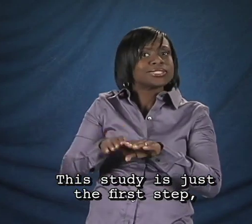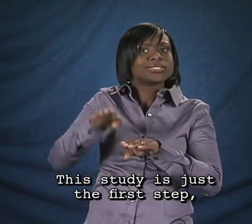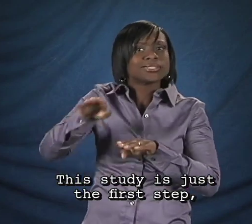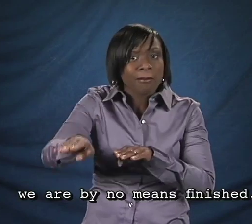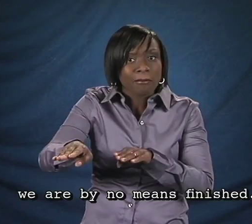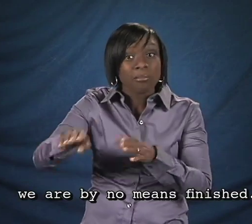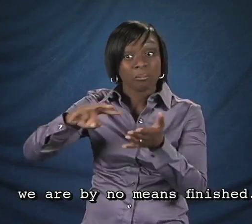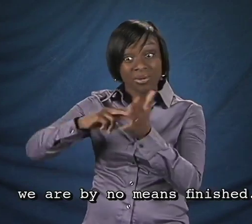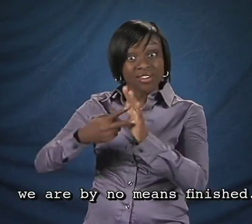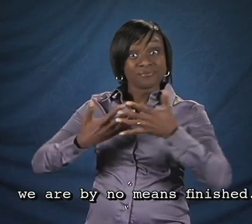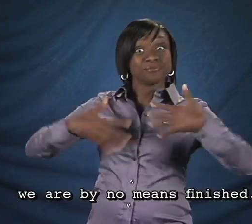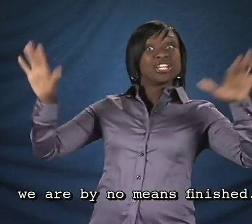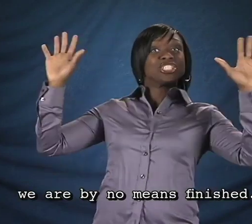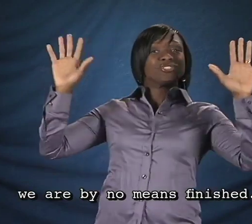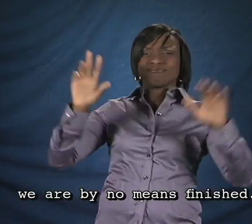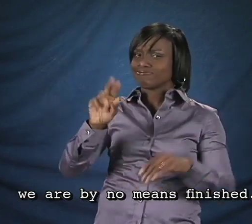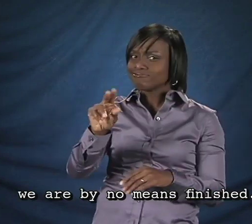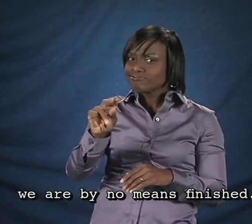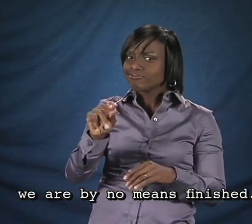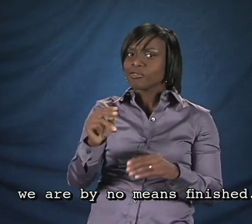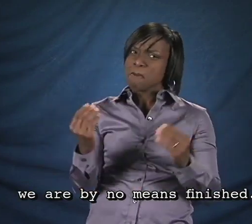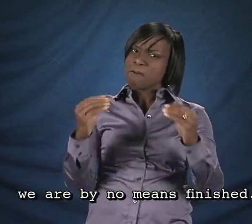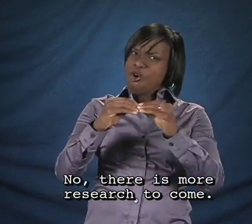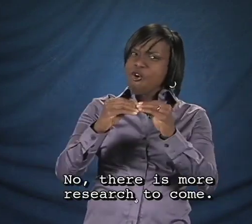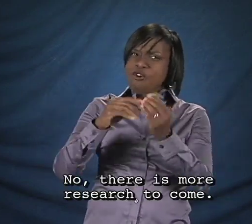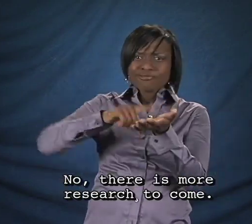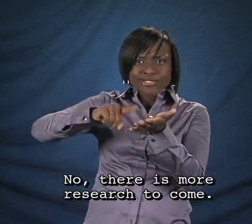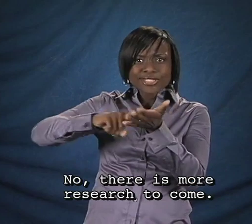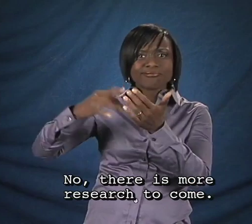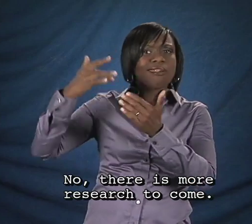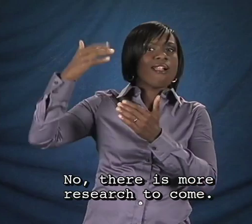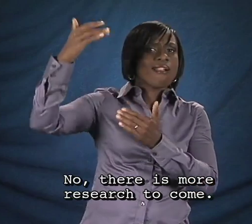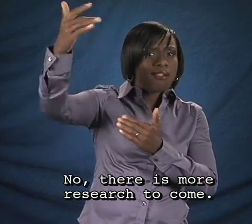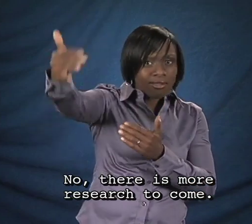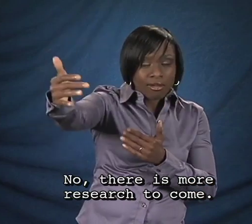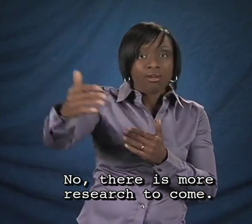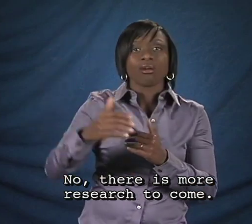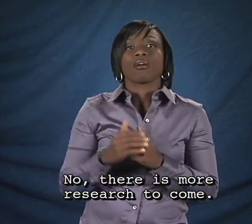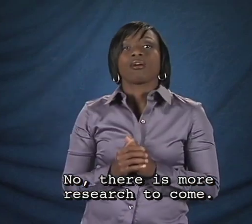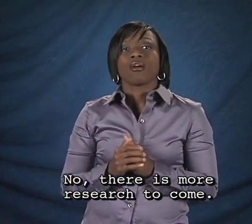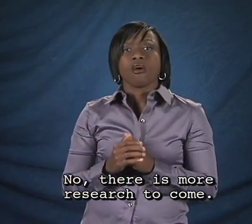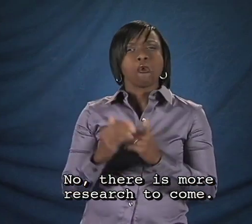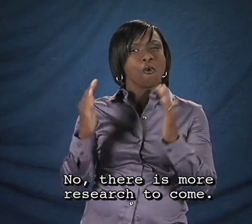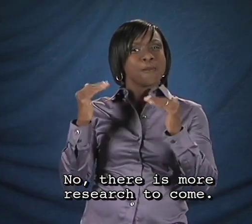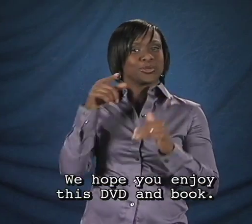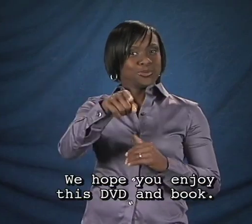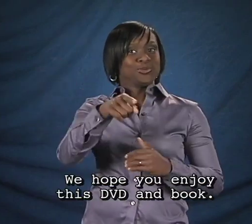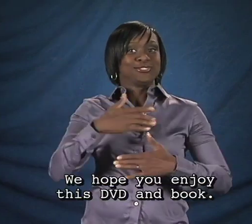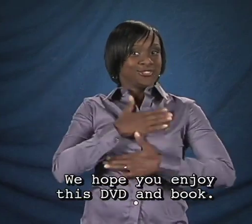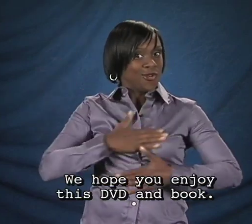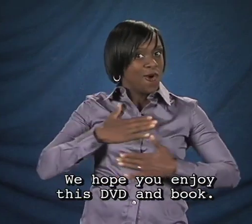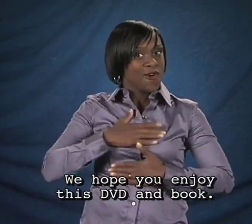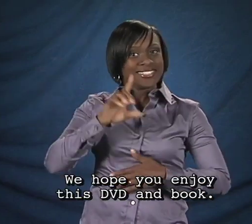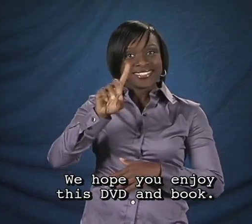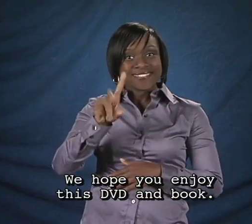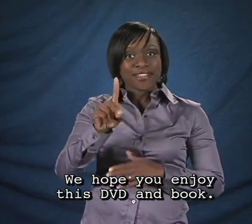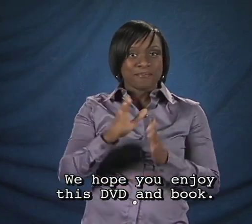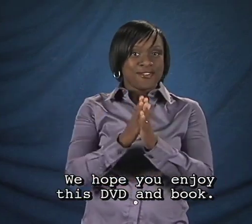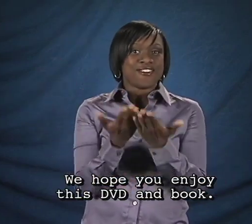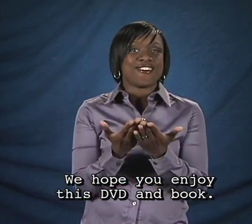first step. We are by no means finished. No, there is more research to come. We hope you enjoy this